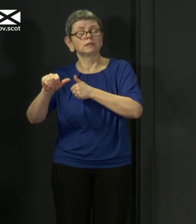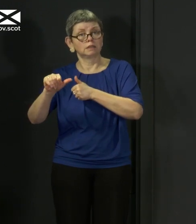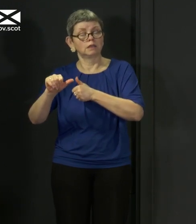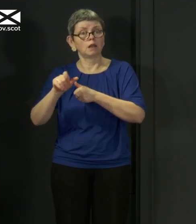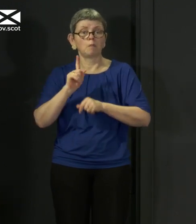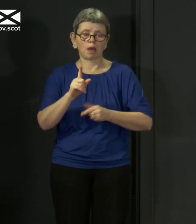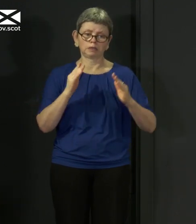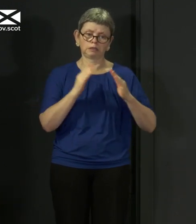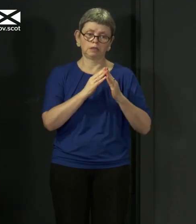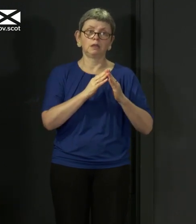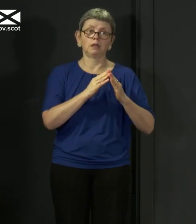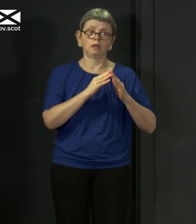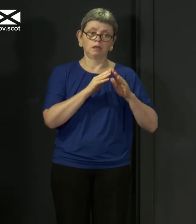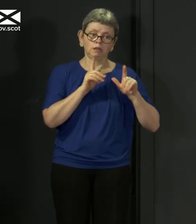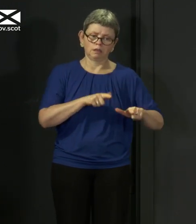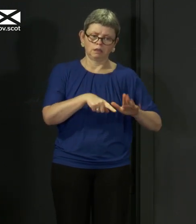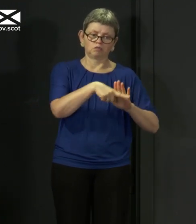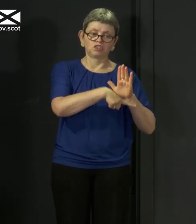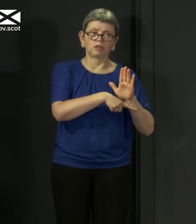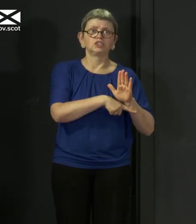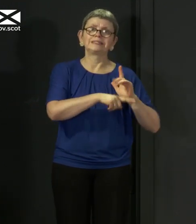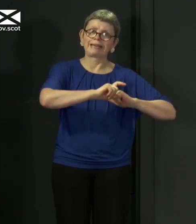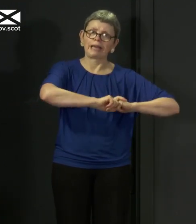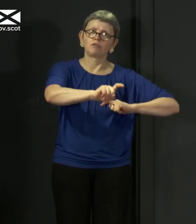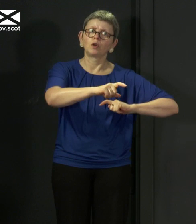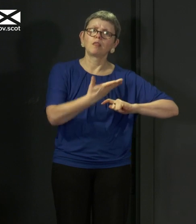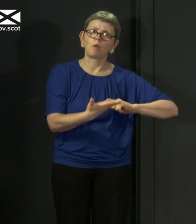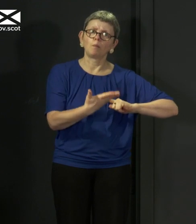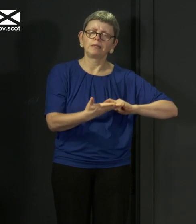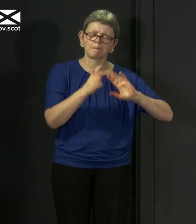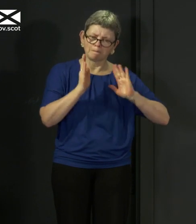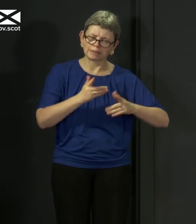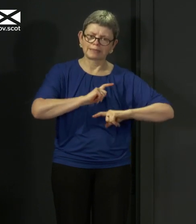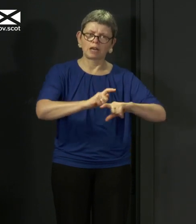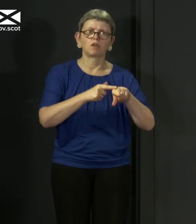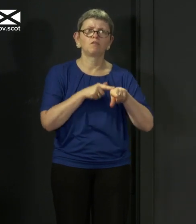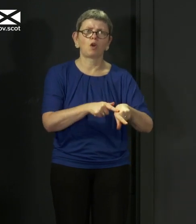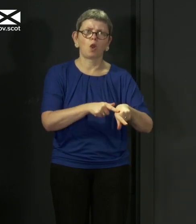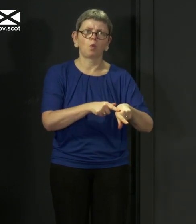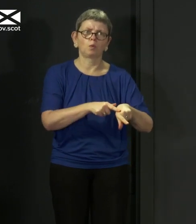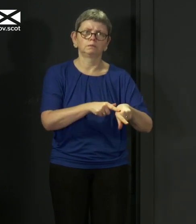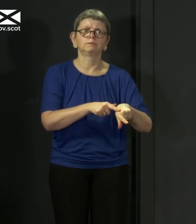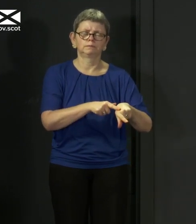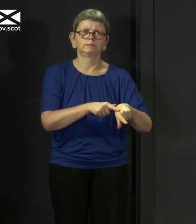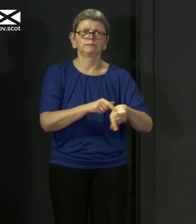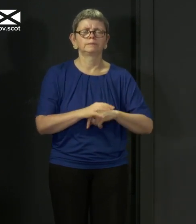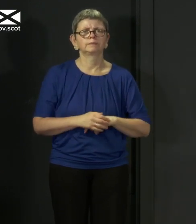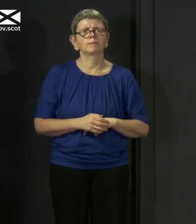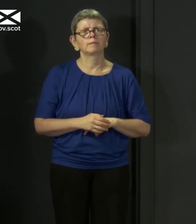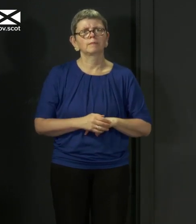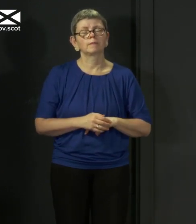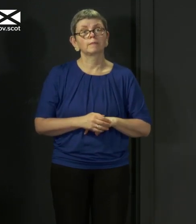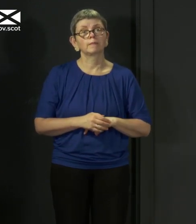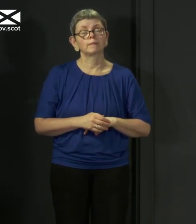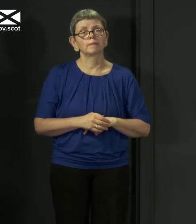are still in place. We have to stick with them for now in order to be able to relax things in future. As well as the